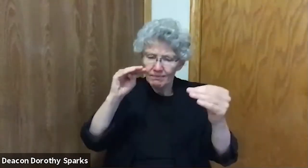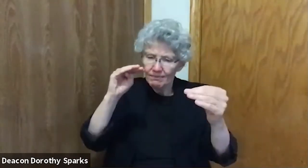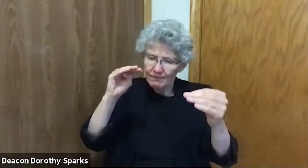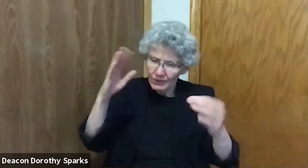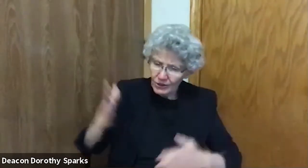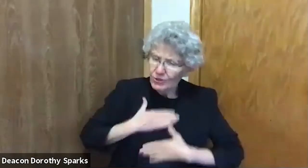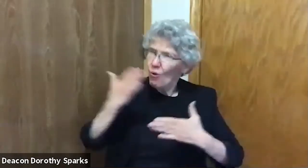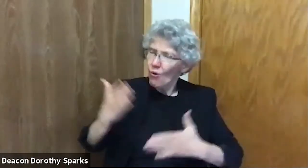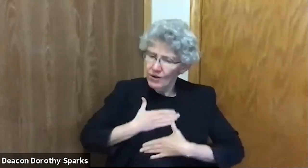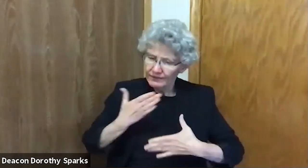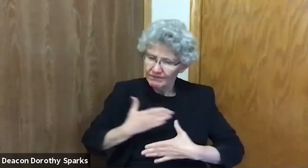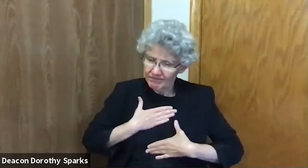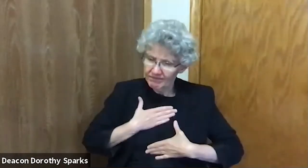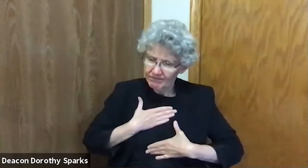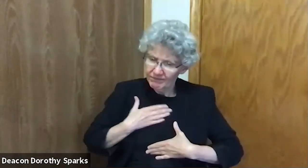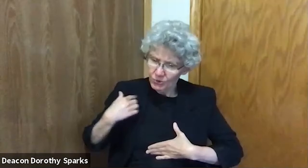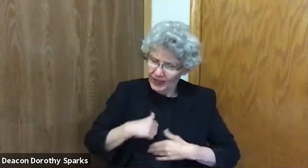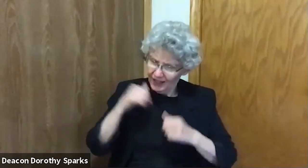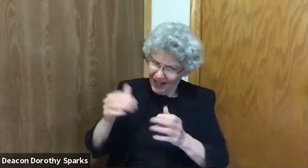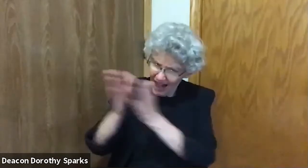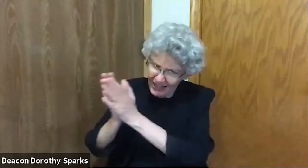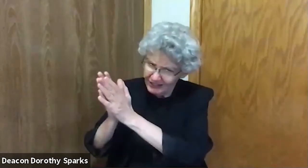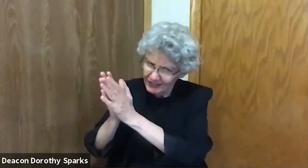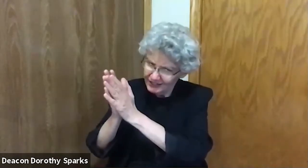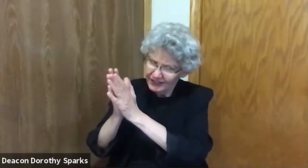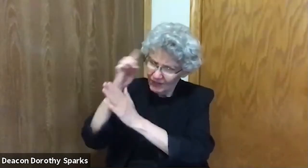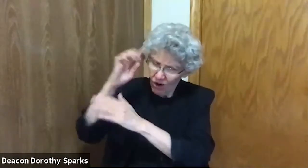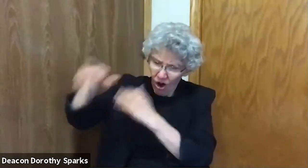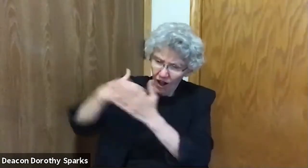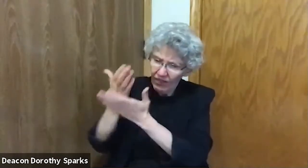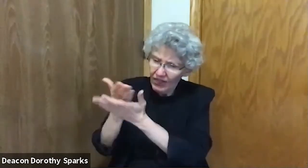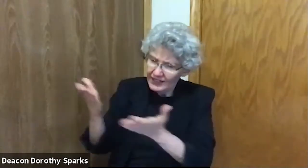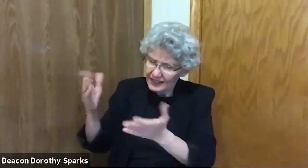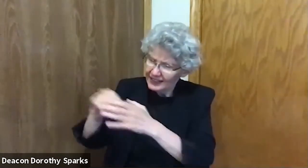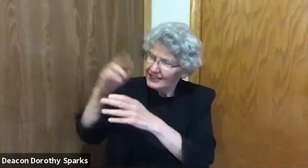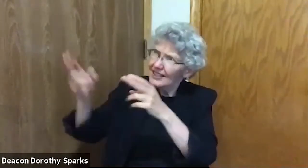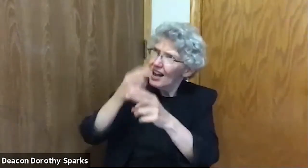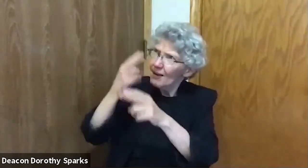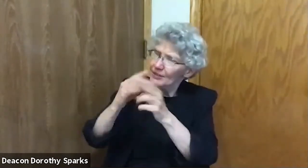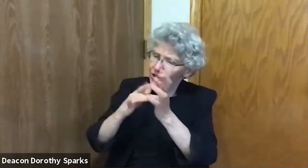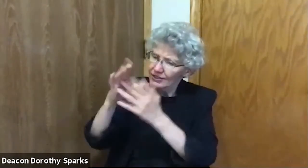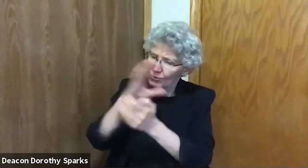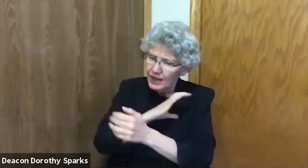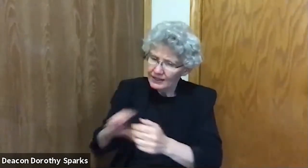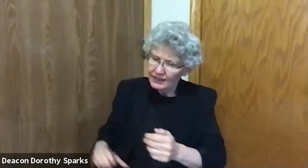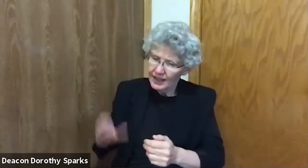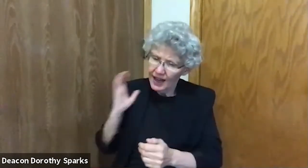hope and joy we ask all of these things in the name of Jesus the Christ